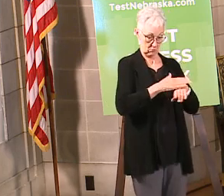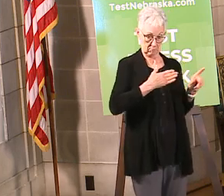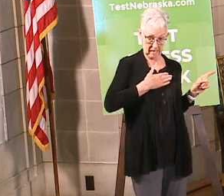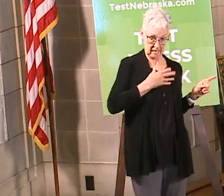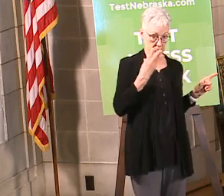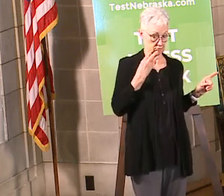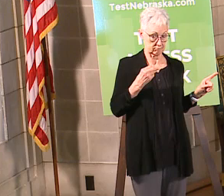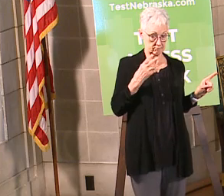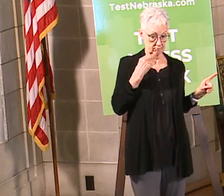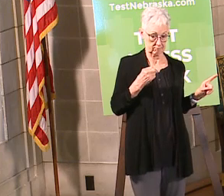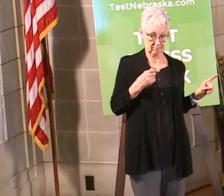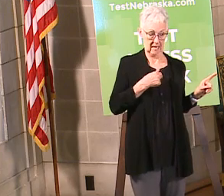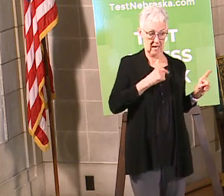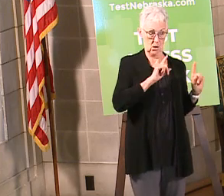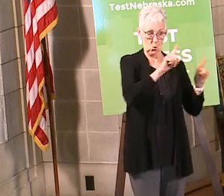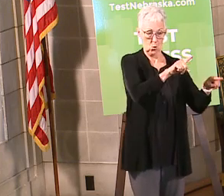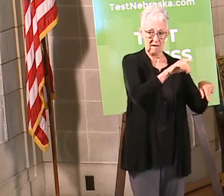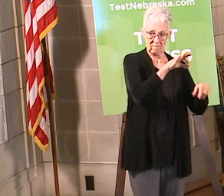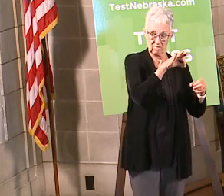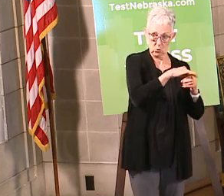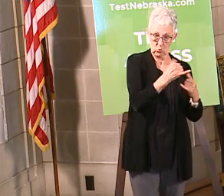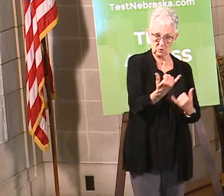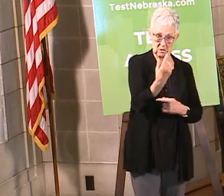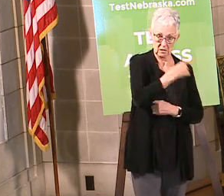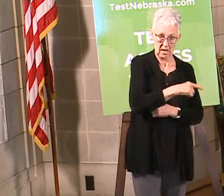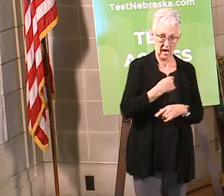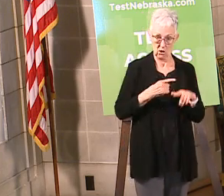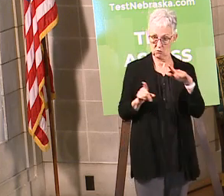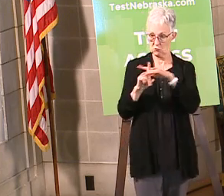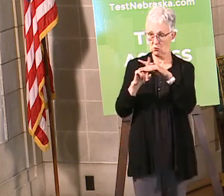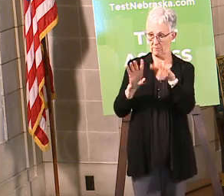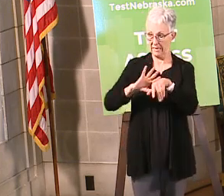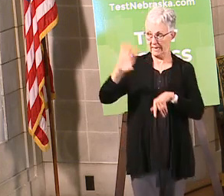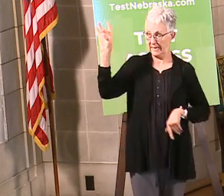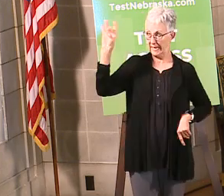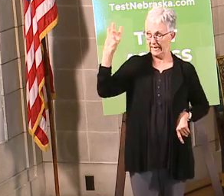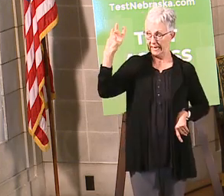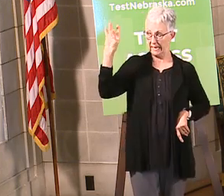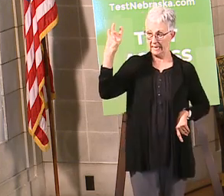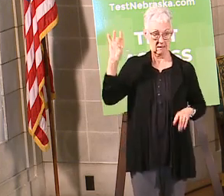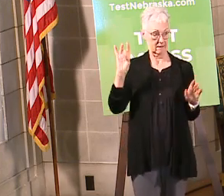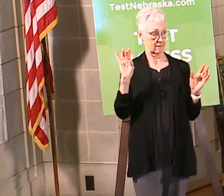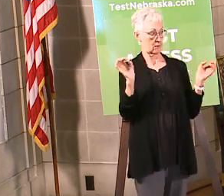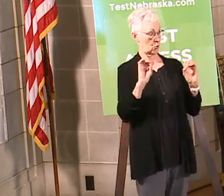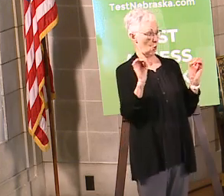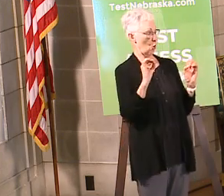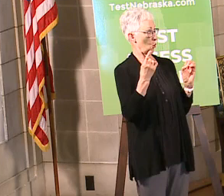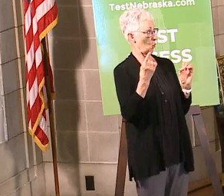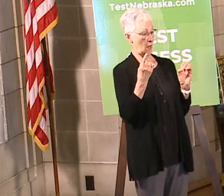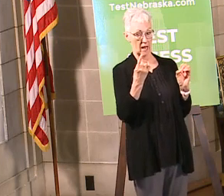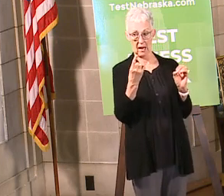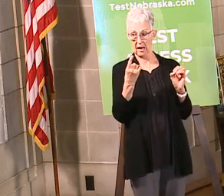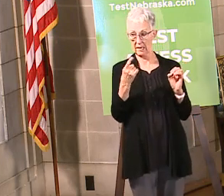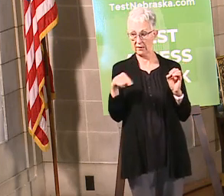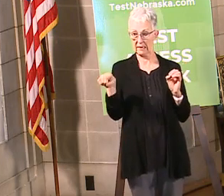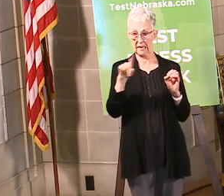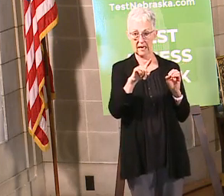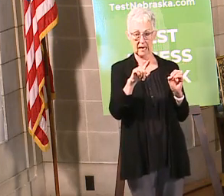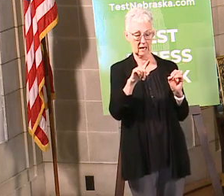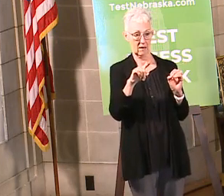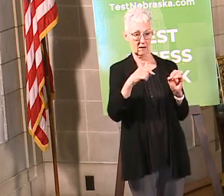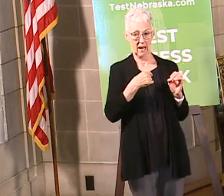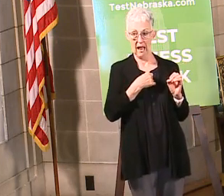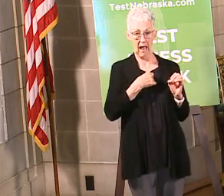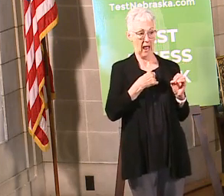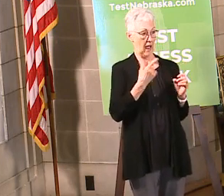was i showed up right at eight o'clock i was the only person there to vote uh when i turned around to left there was one other person walking in usually there's a line